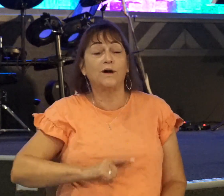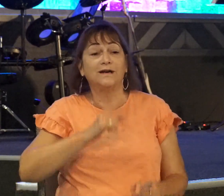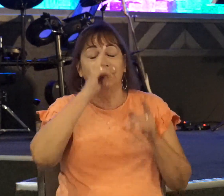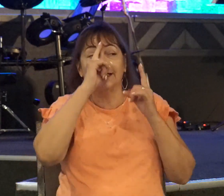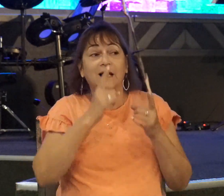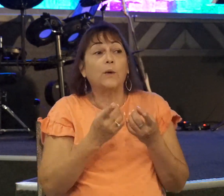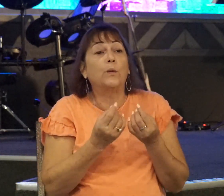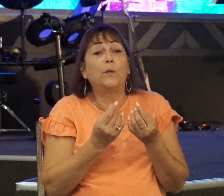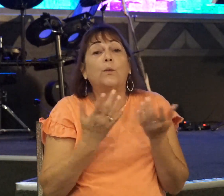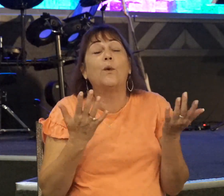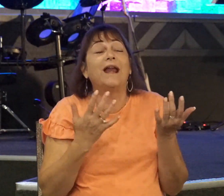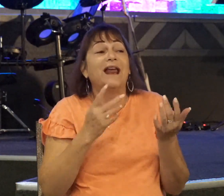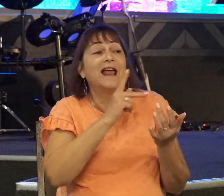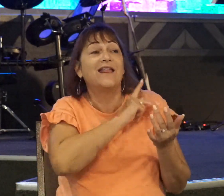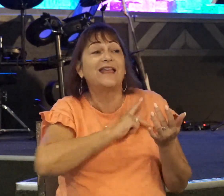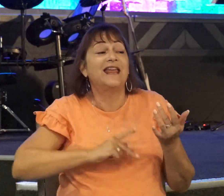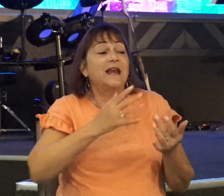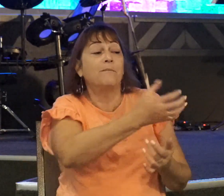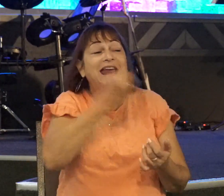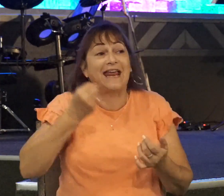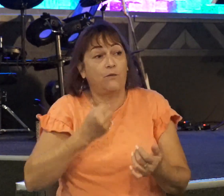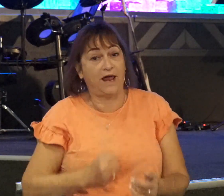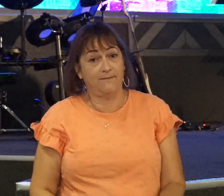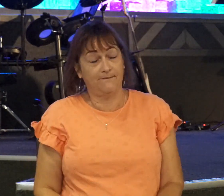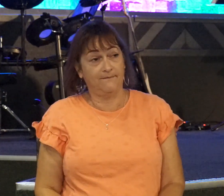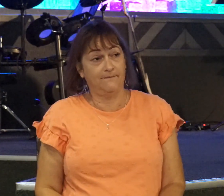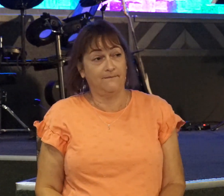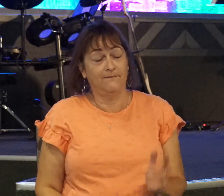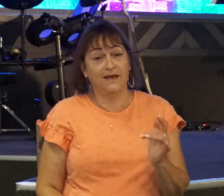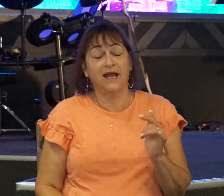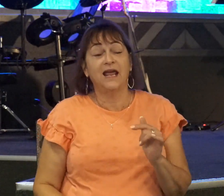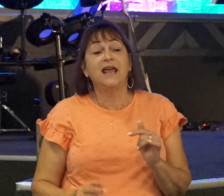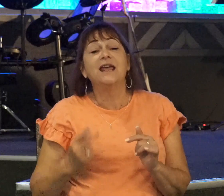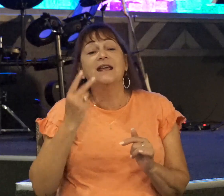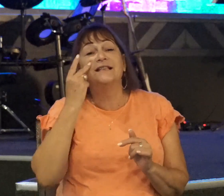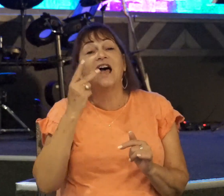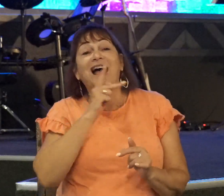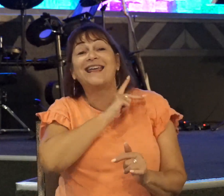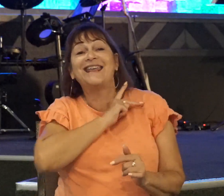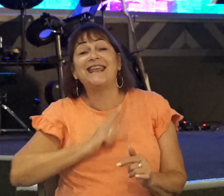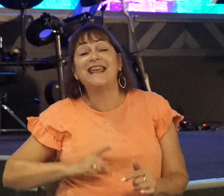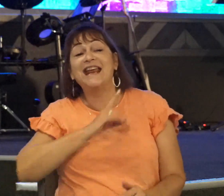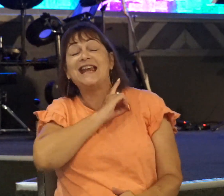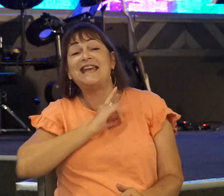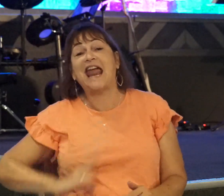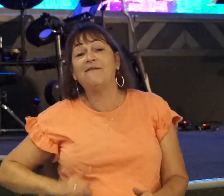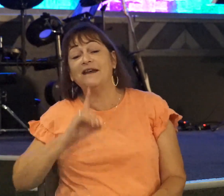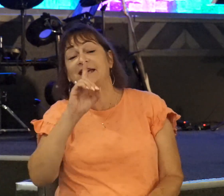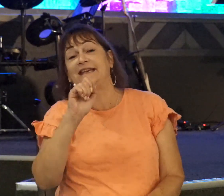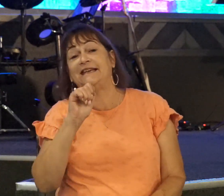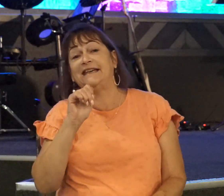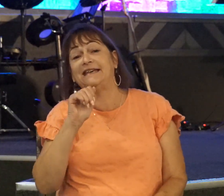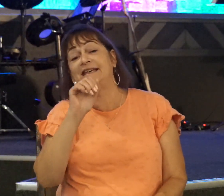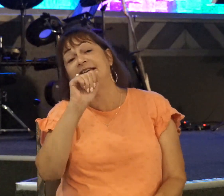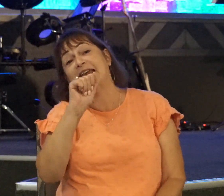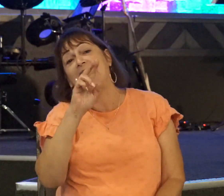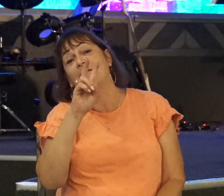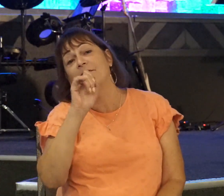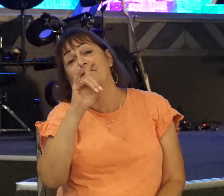The Lord had already eyed out King David. He was just a boy at this time. He wasn't ready to assume the throne yet. So Saul's going to